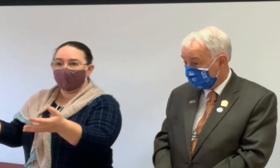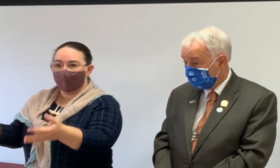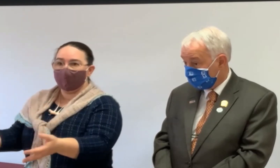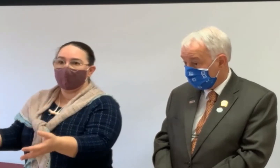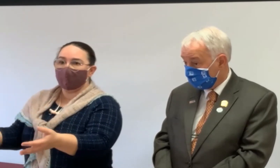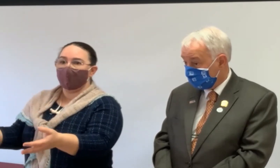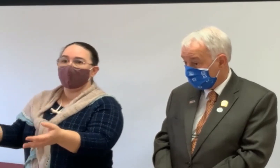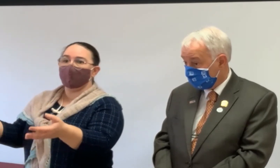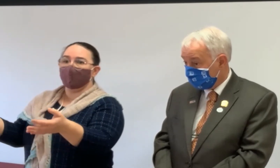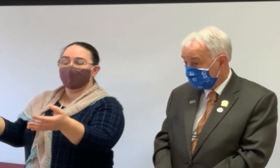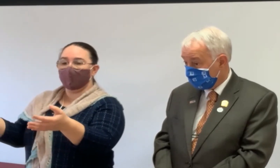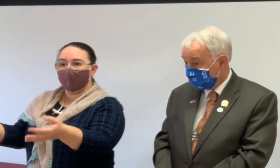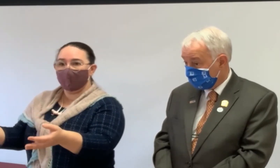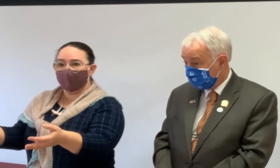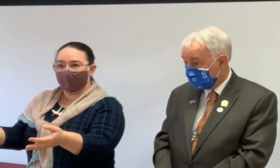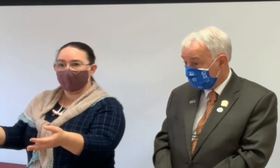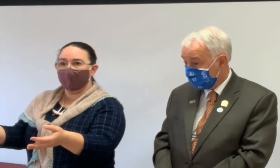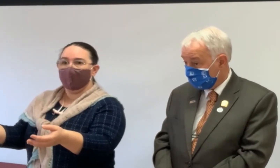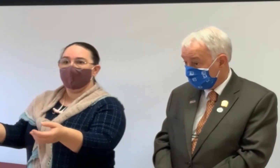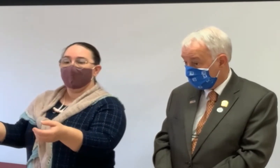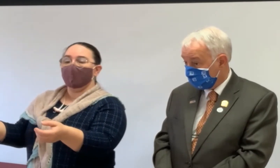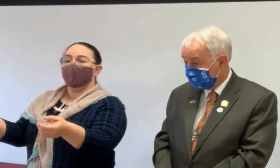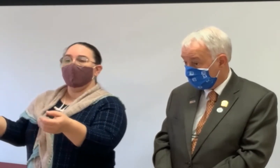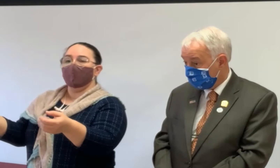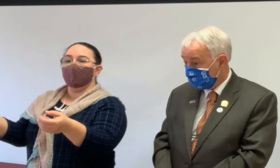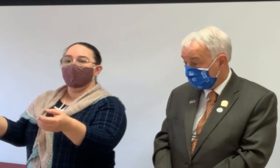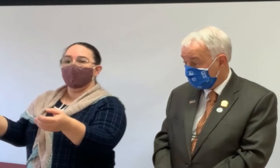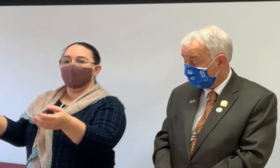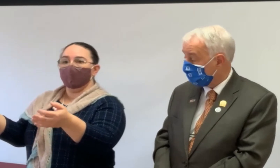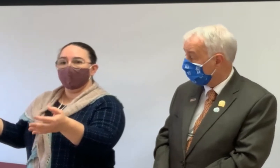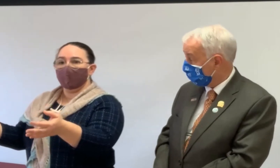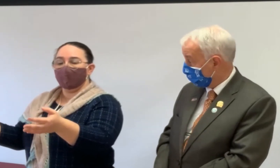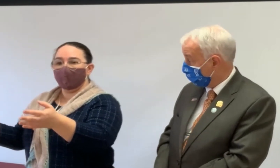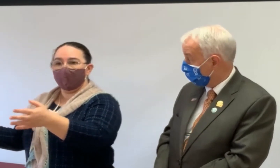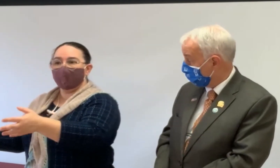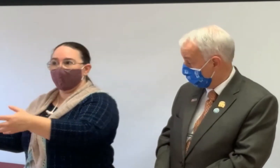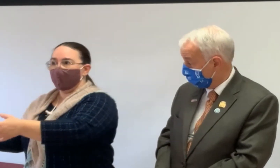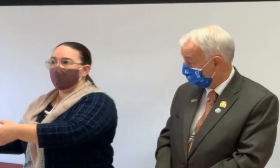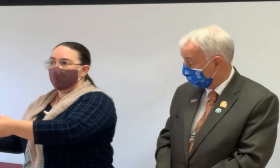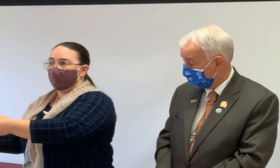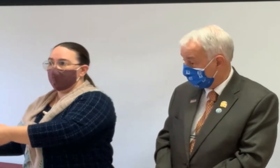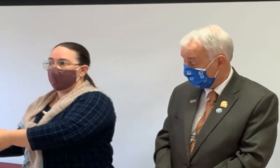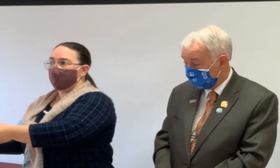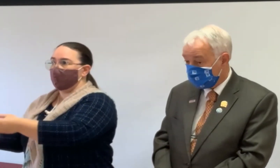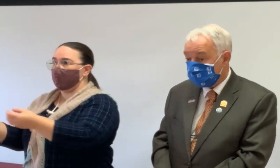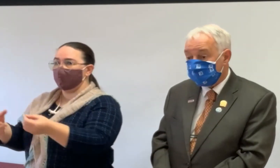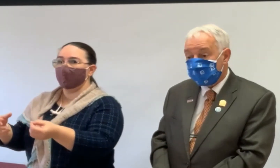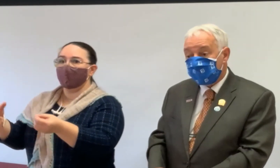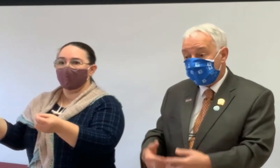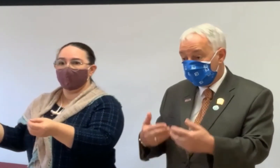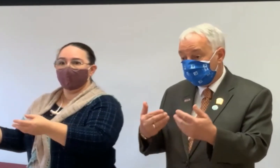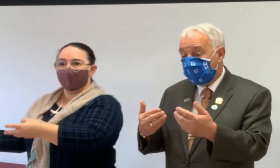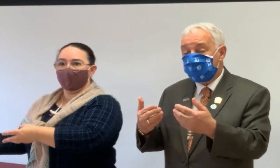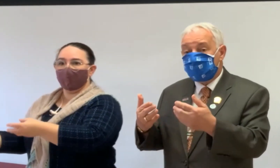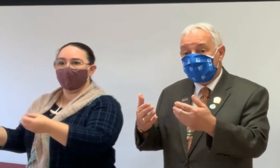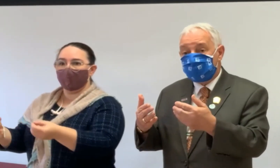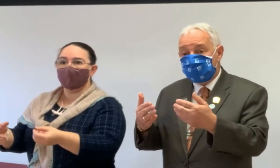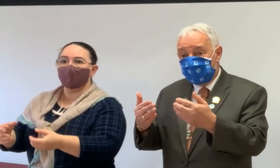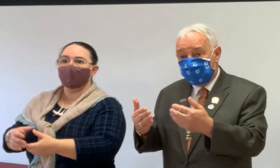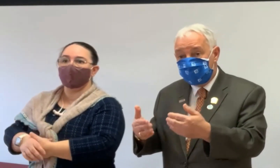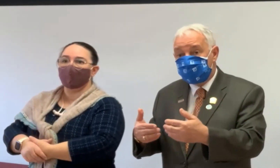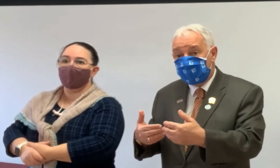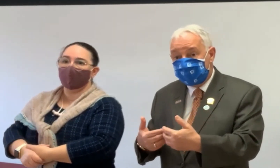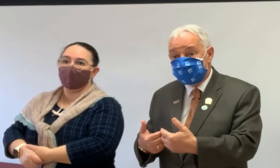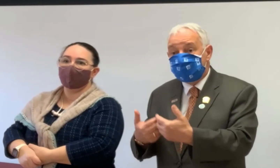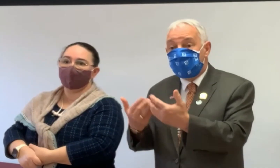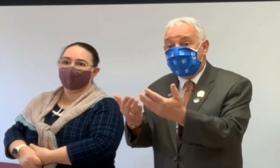if you're comfortable in the house and want to keep owning it, then only take from it as much money as you need. Maybe you need,